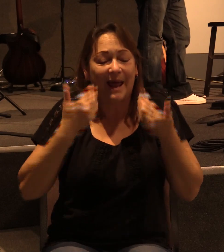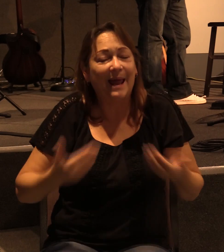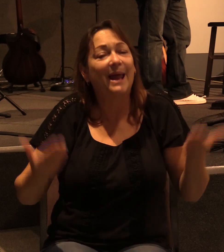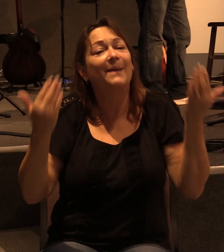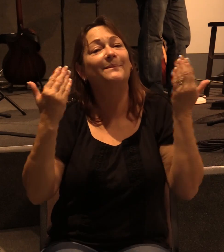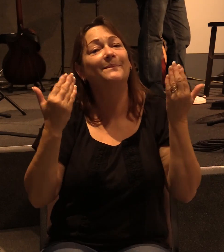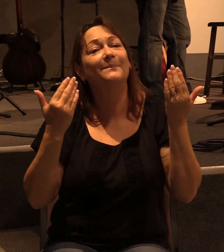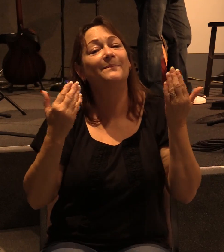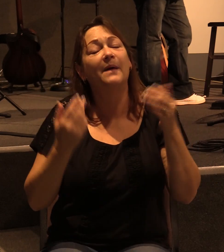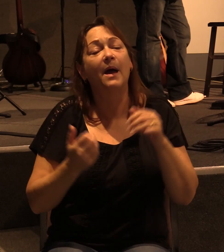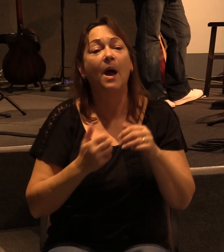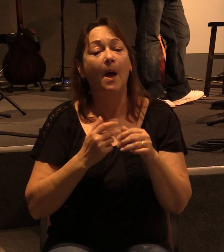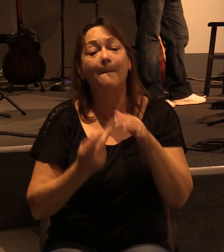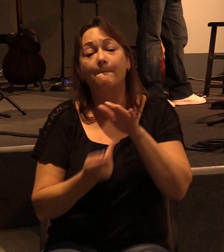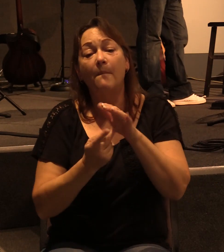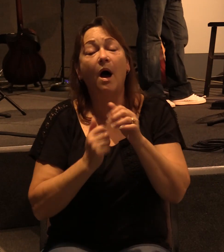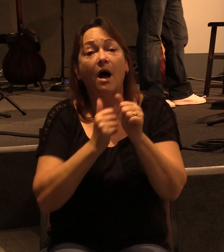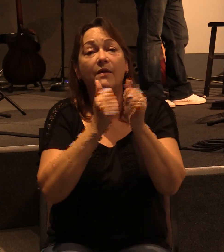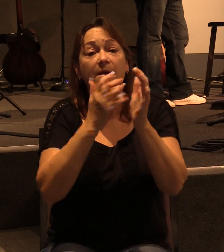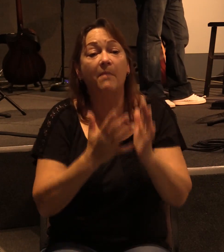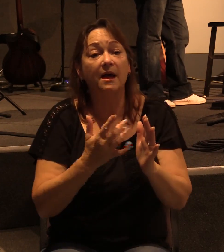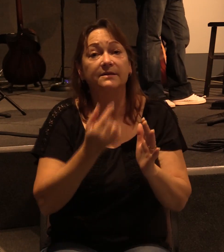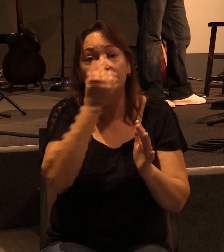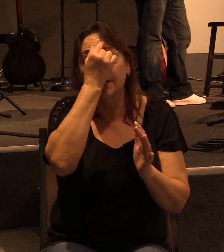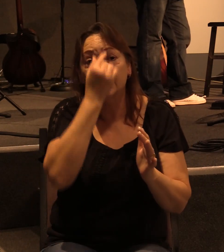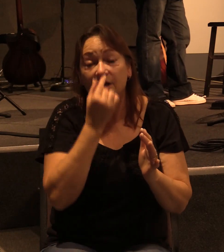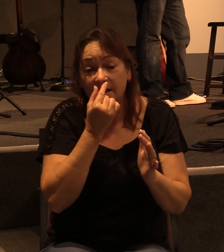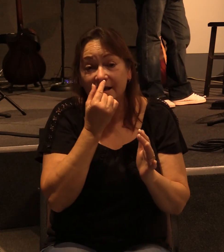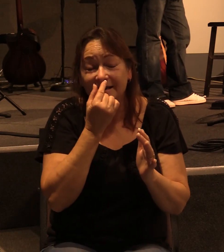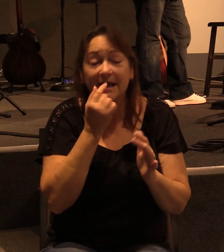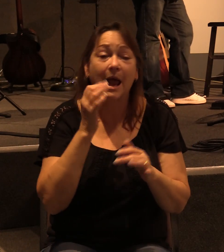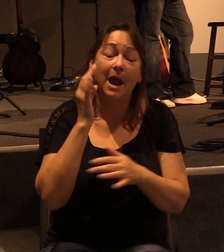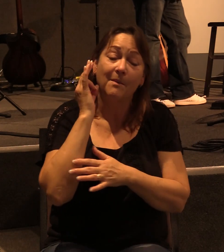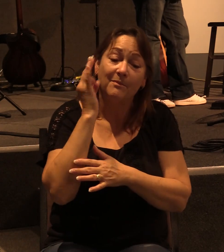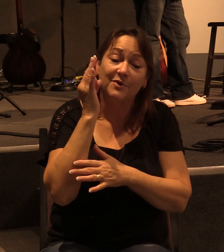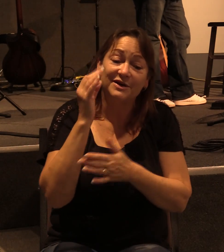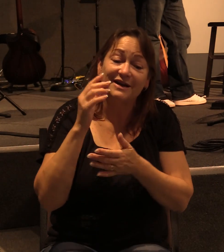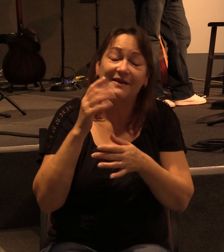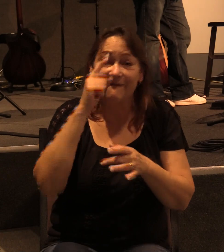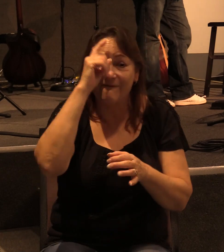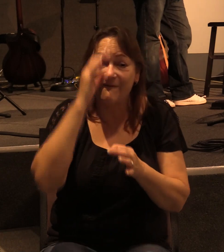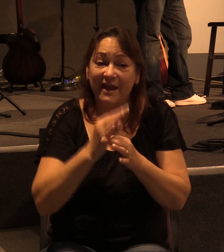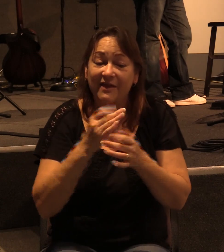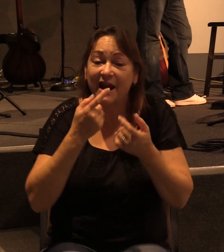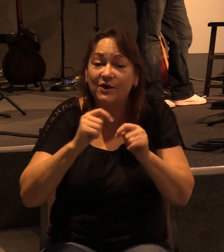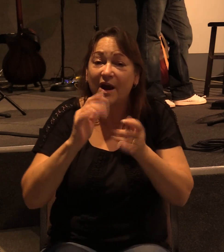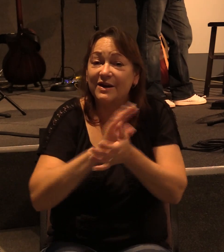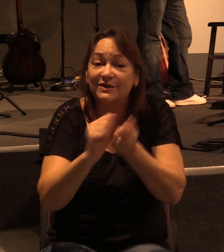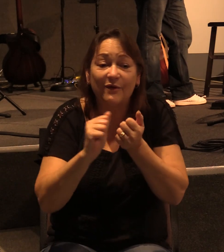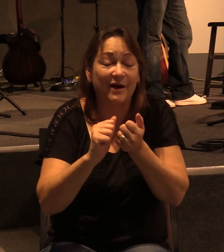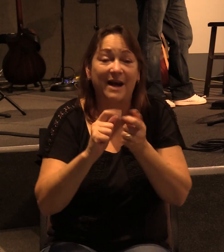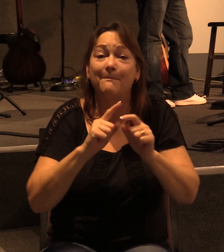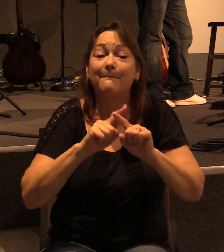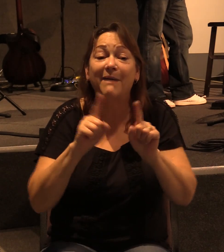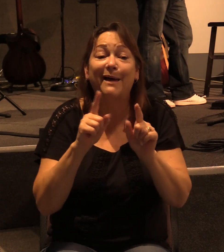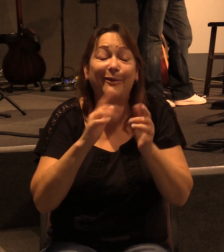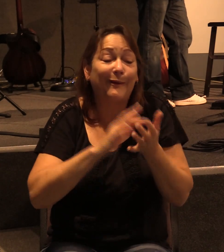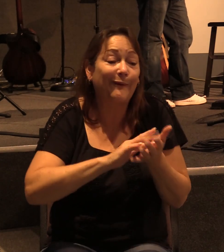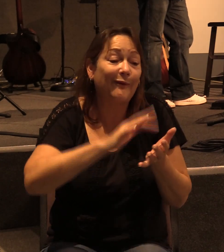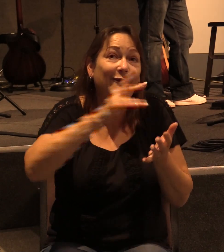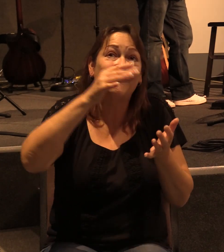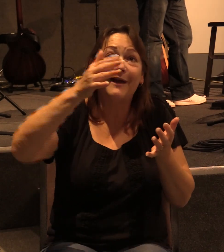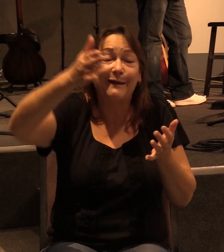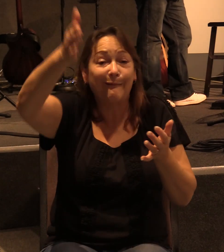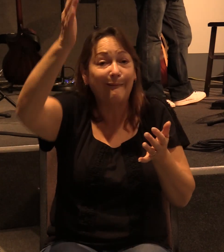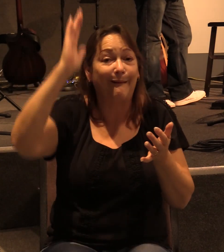Paul, the apostle to the Gentiles, preaching the faith that I tried to destroy and they're glorifying God in